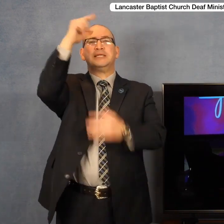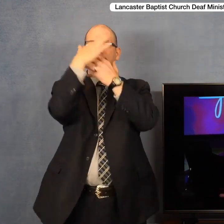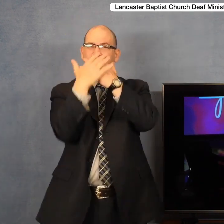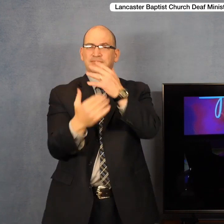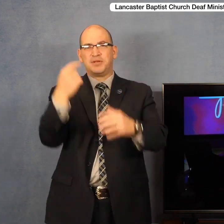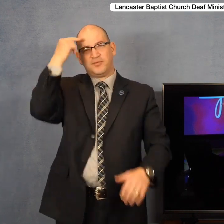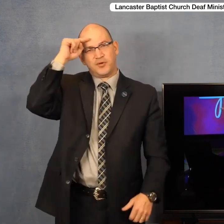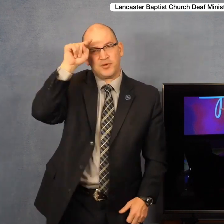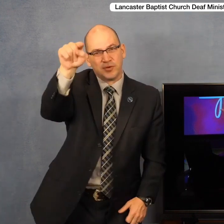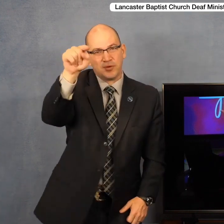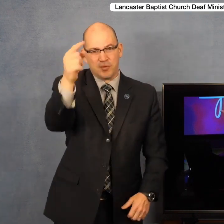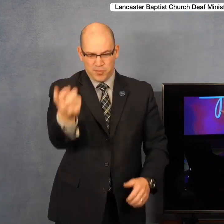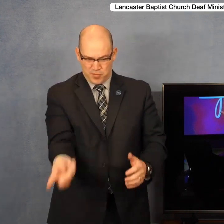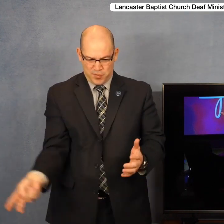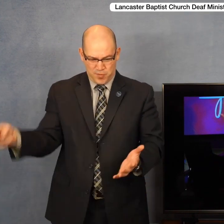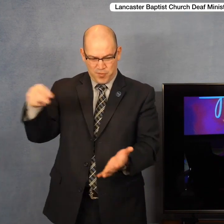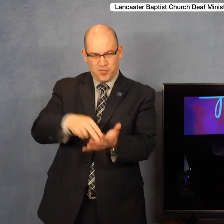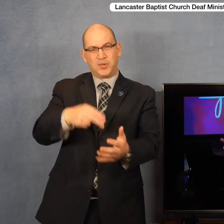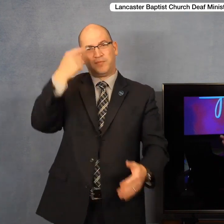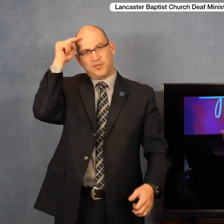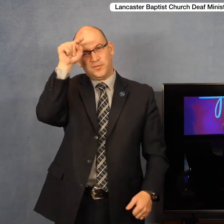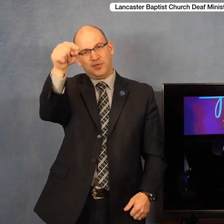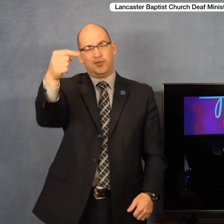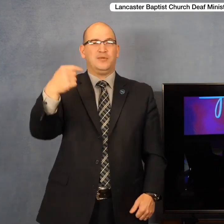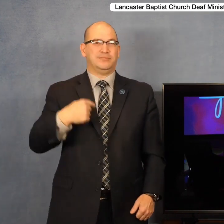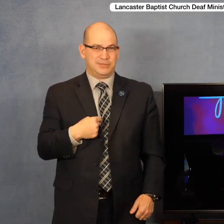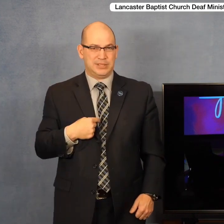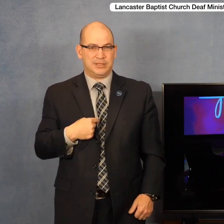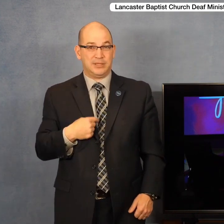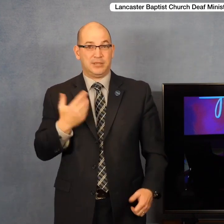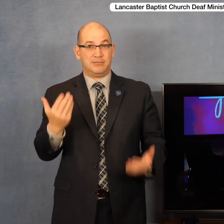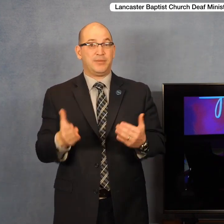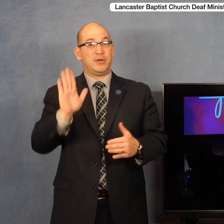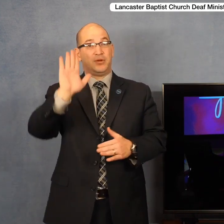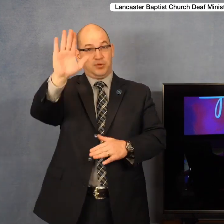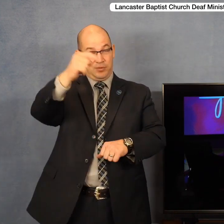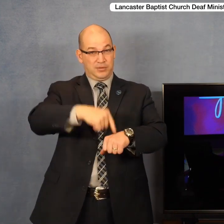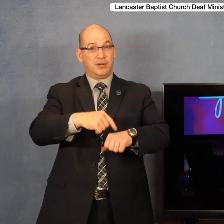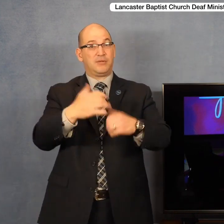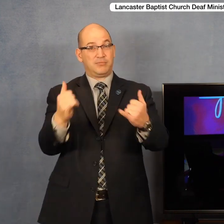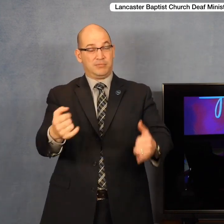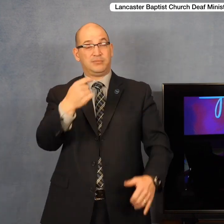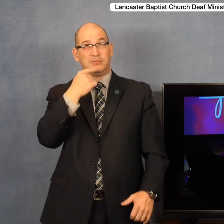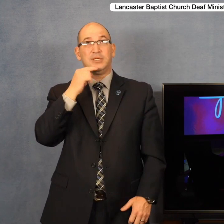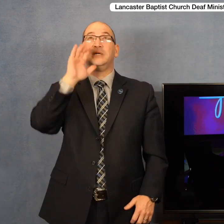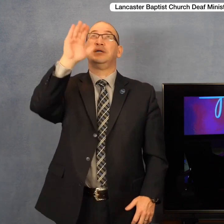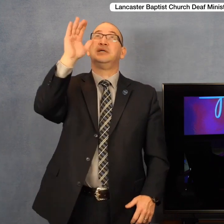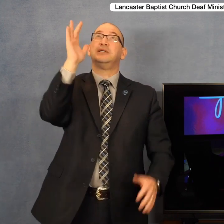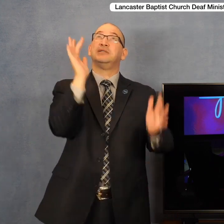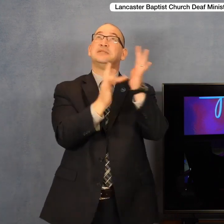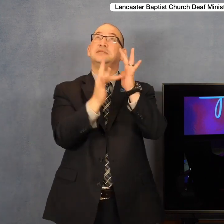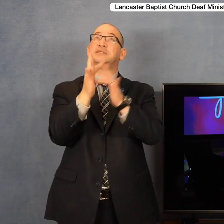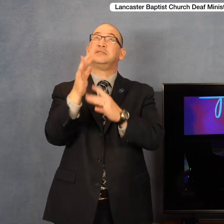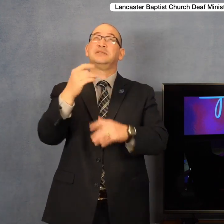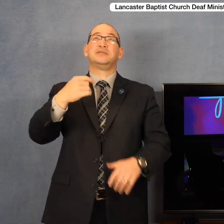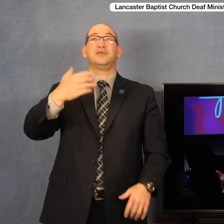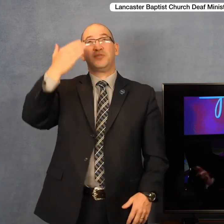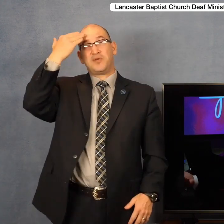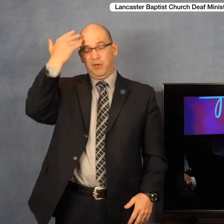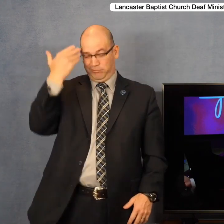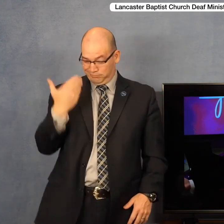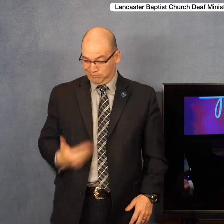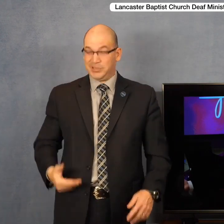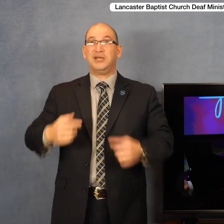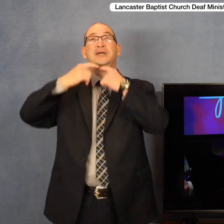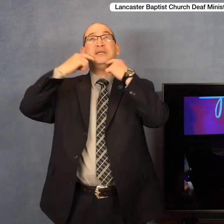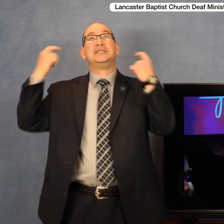the one who rose up again on the third day. And it may be time for you to say, Jesus, I'm a sinner. I've